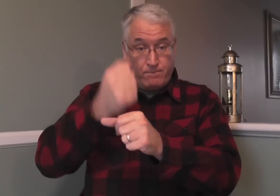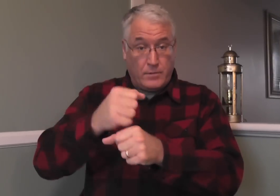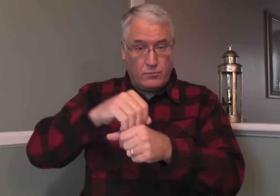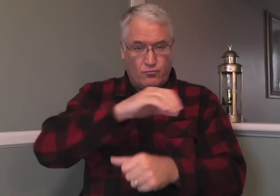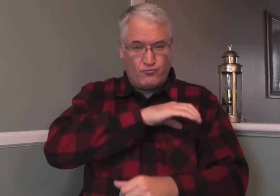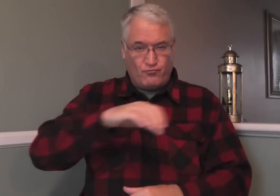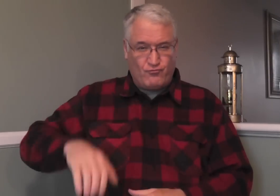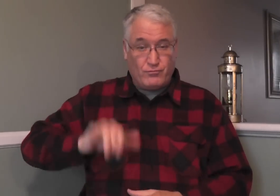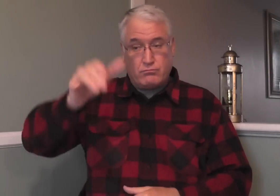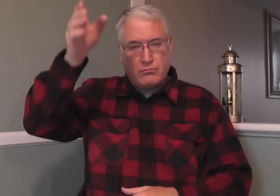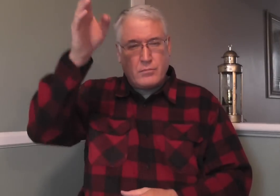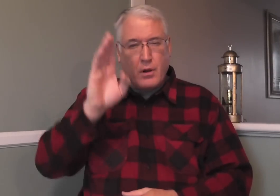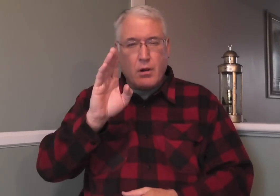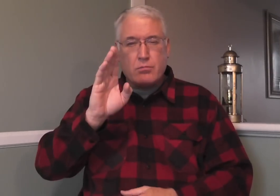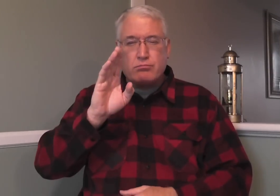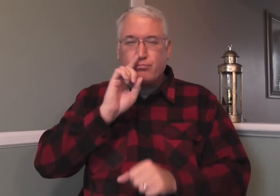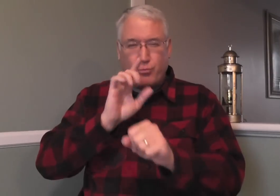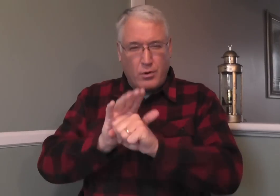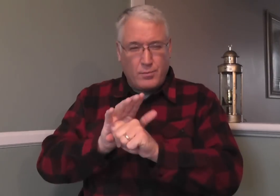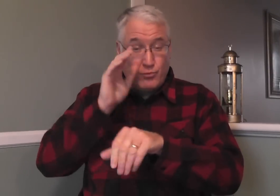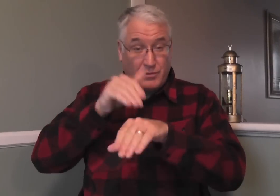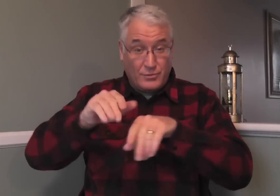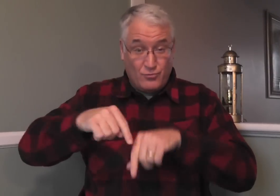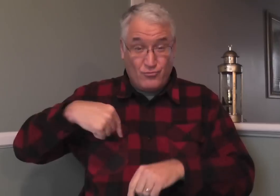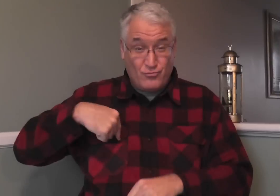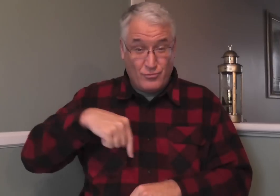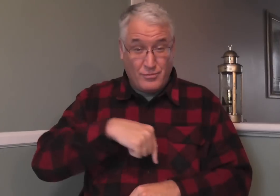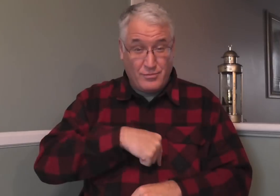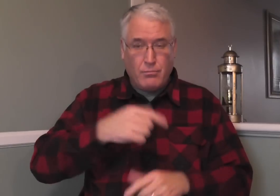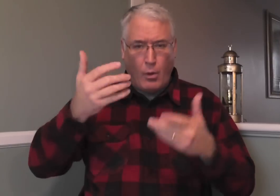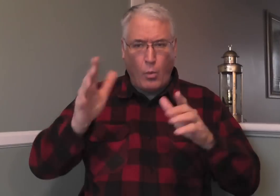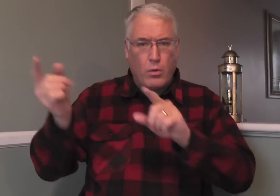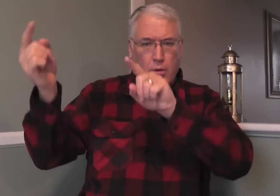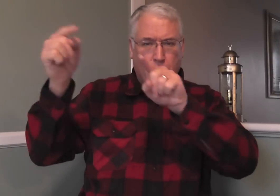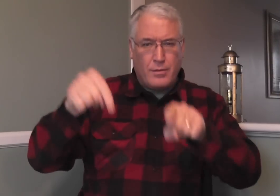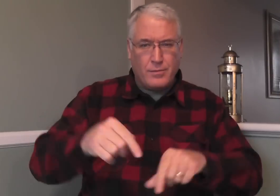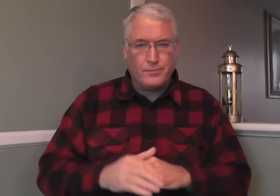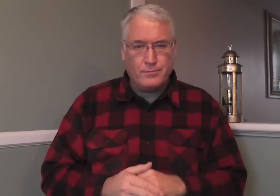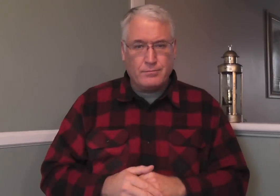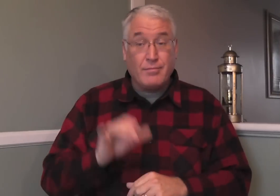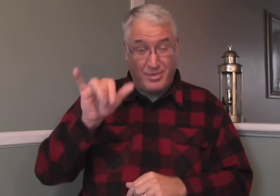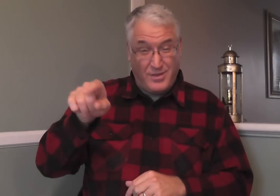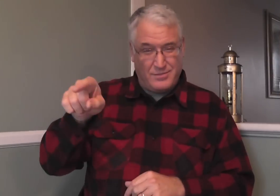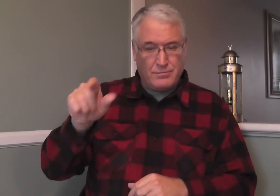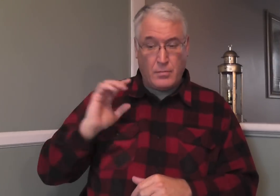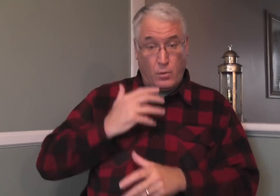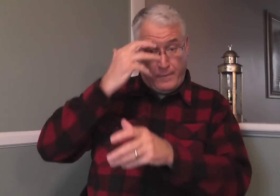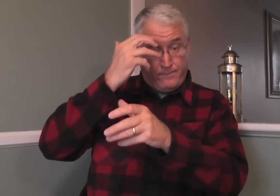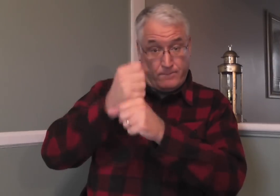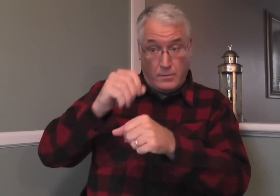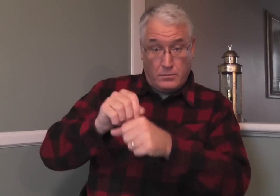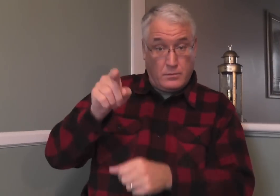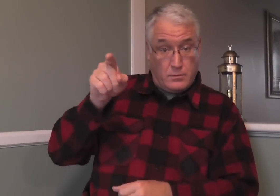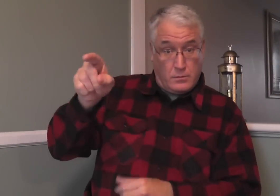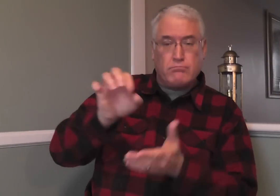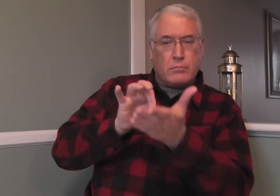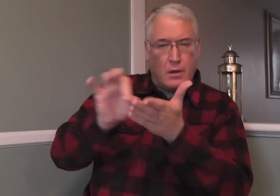Secondly, our faith in Christ. The Christ that God promised he would send to us. Our faith in